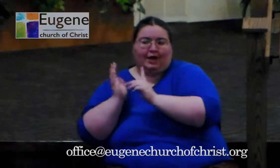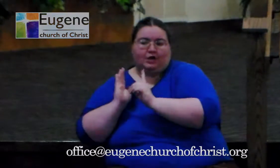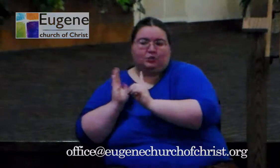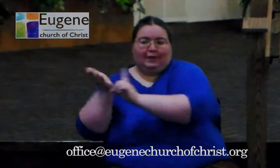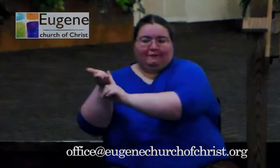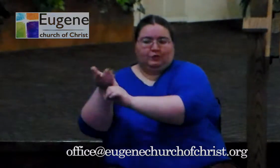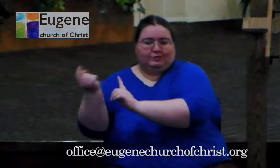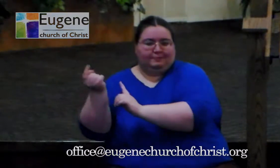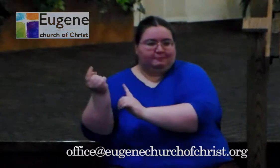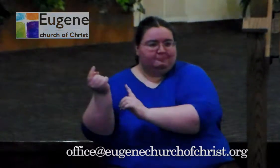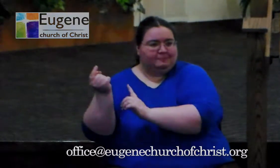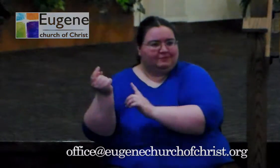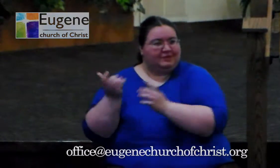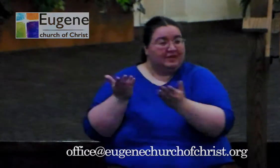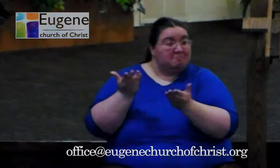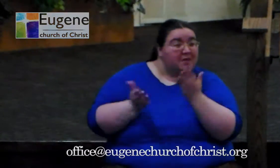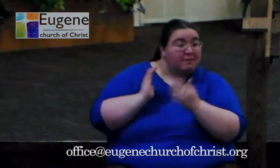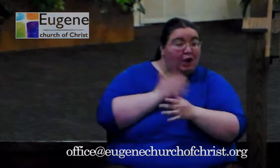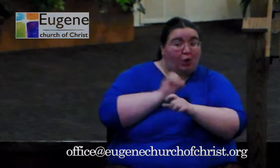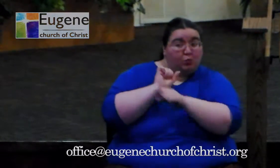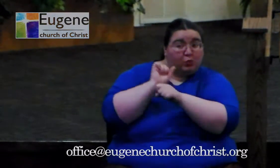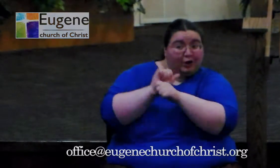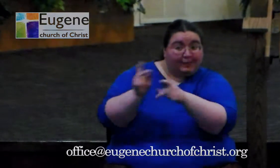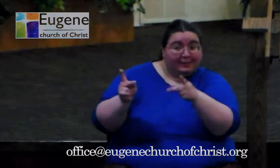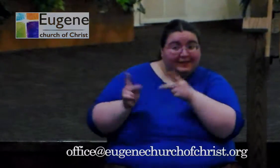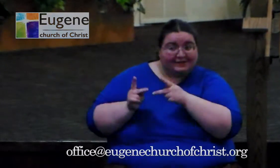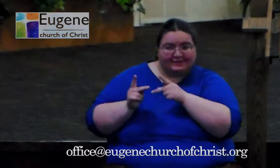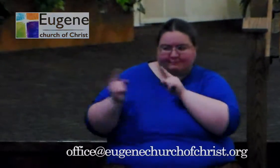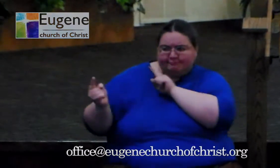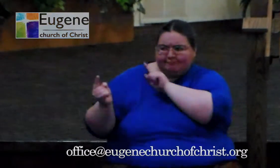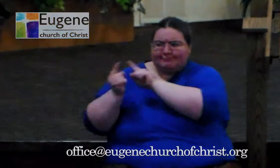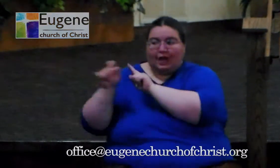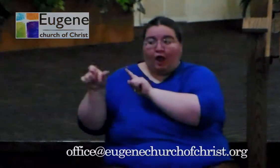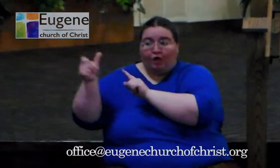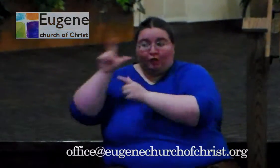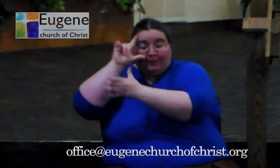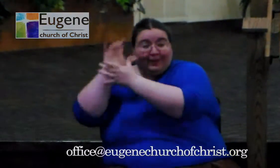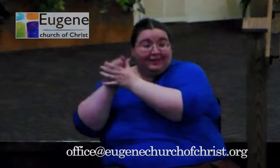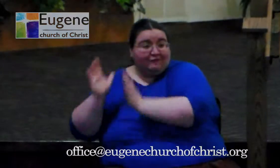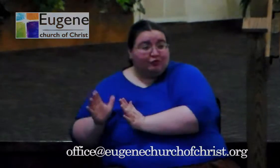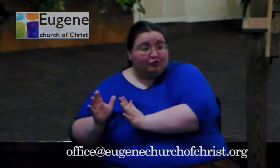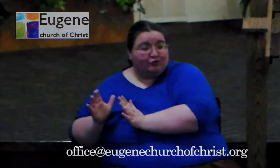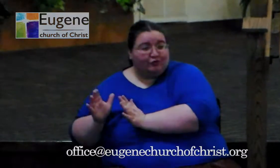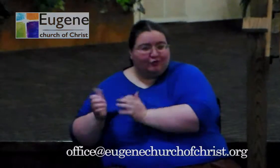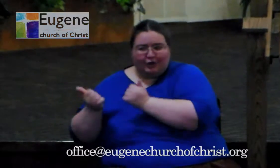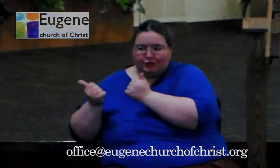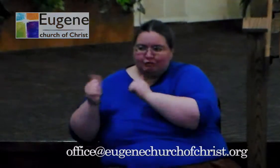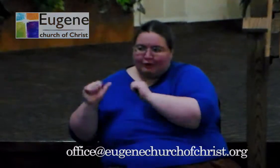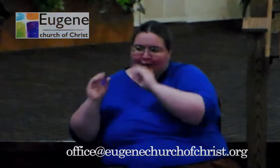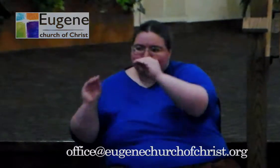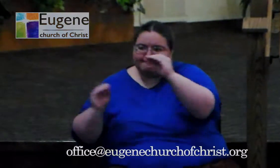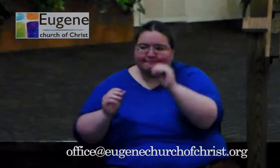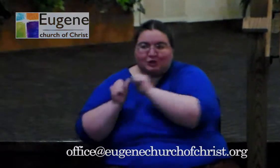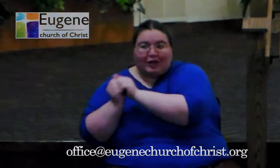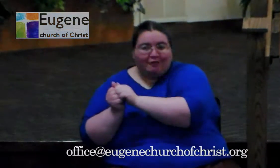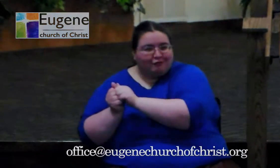in our workplaces, pair up with other people who believe and try to do this? So he sends them out two by two.